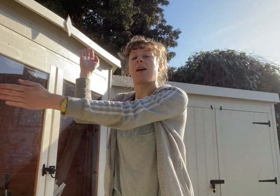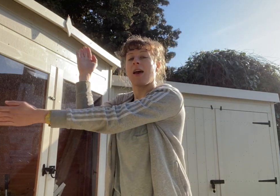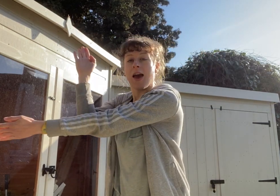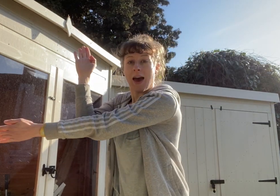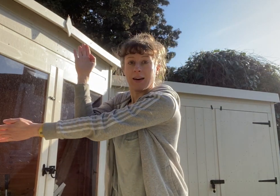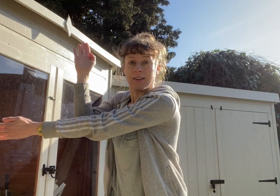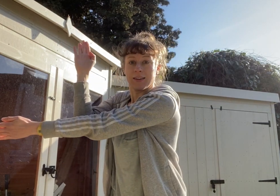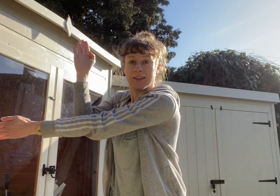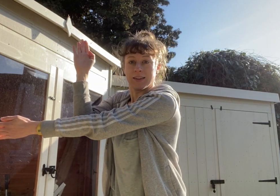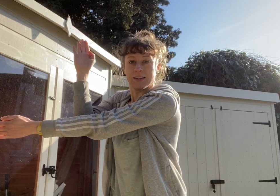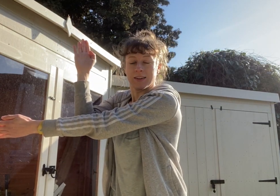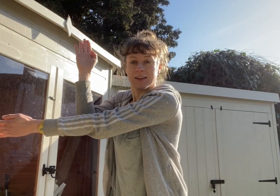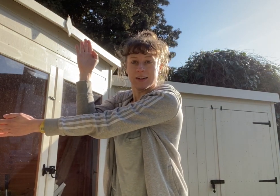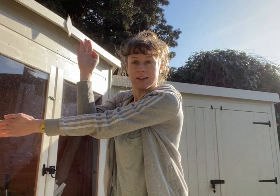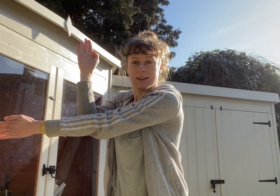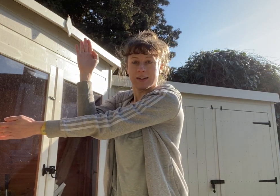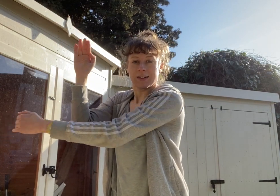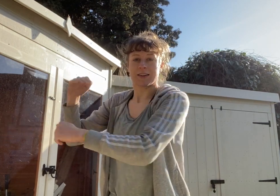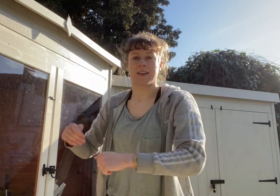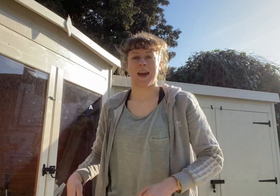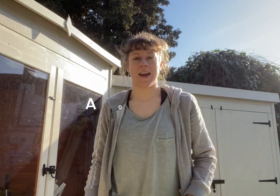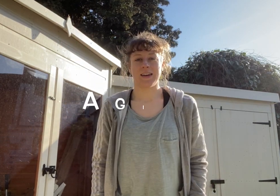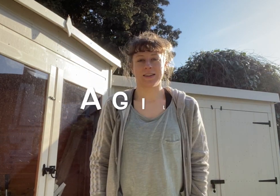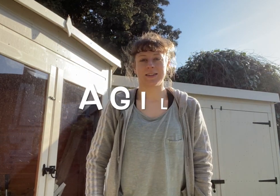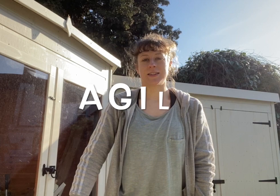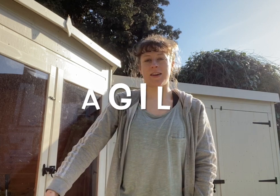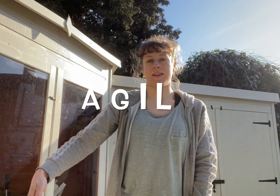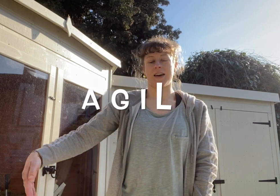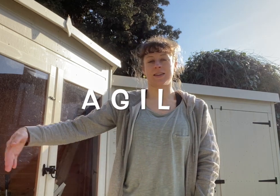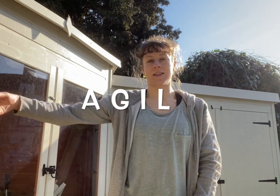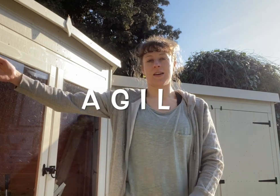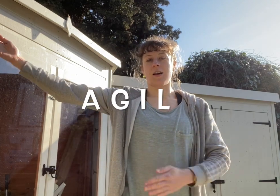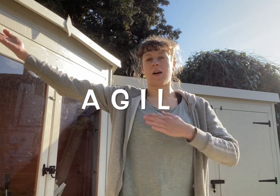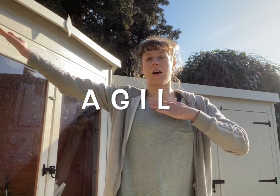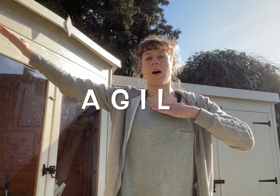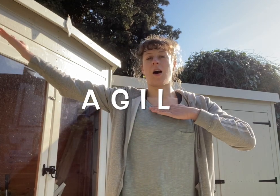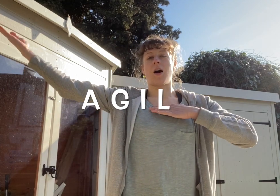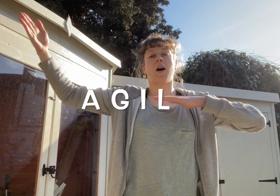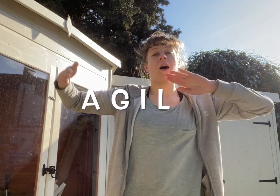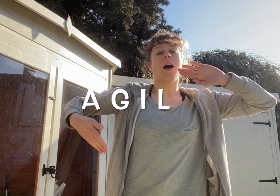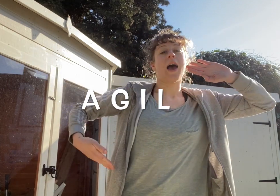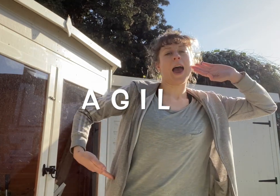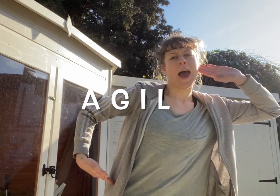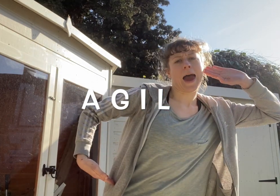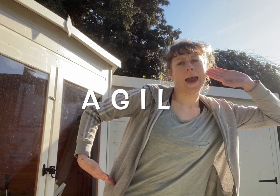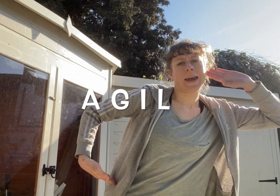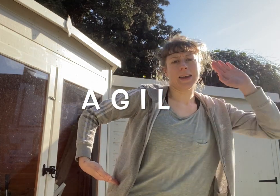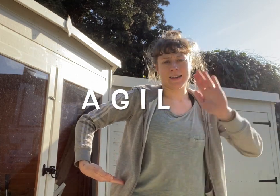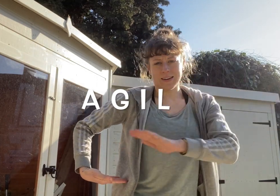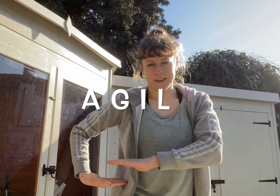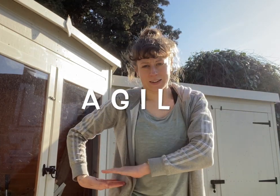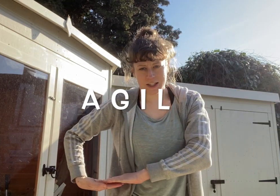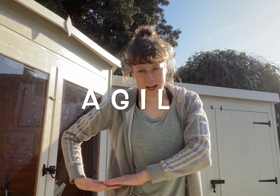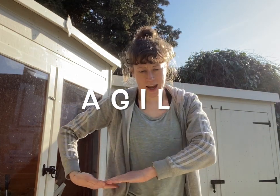L. Okay? So, that's R, A, G,